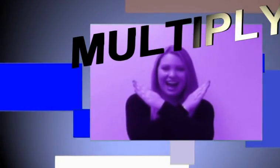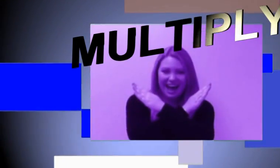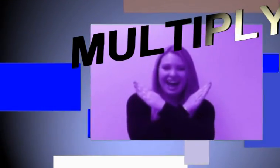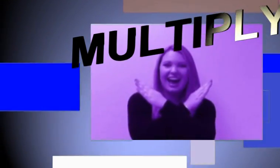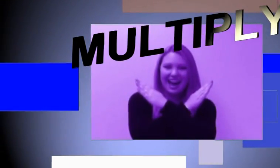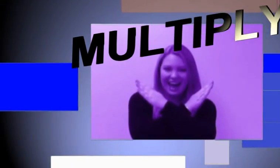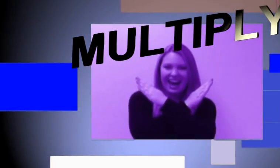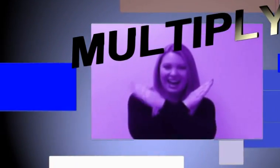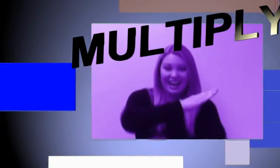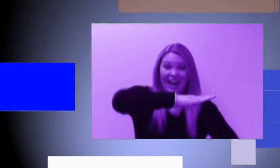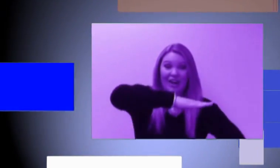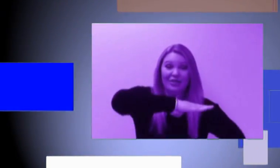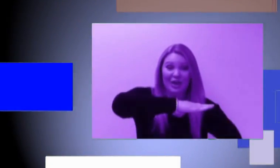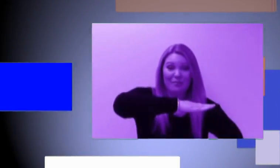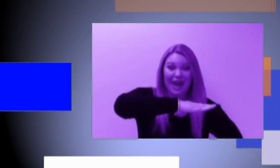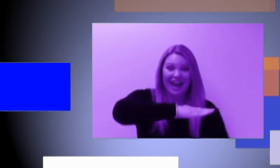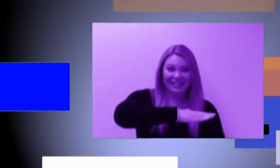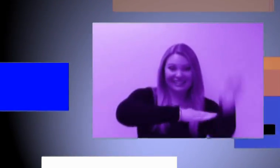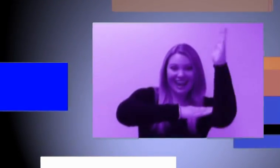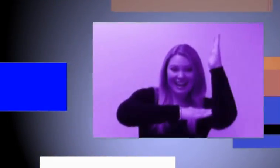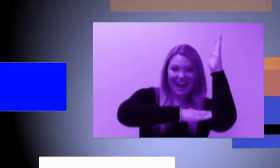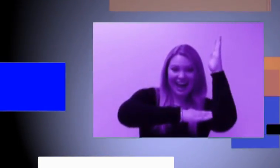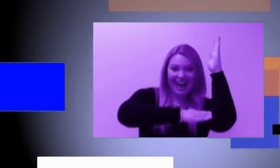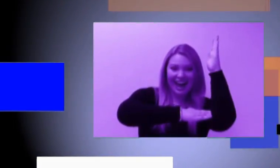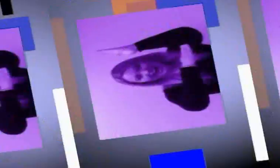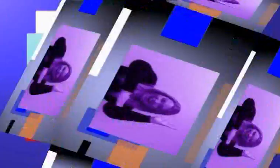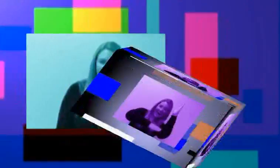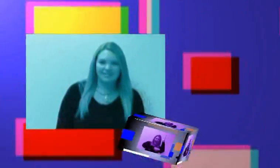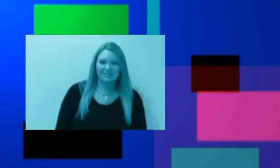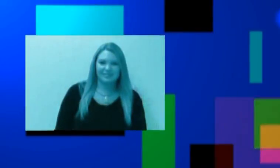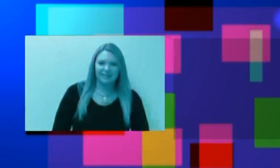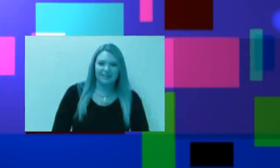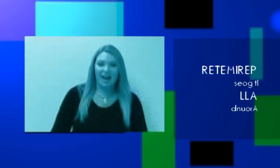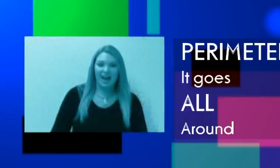the basin height.